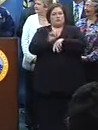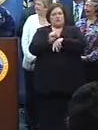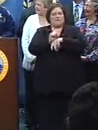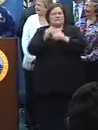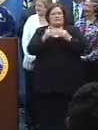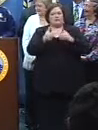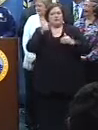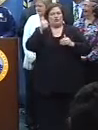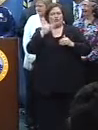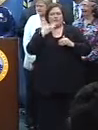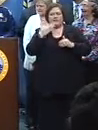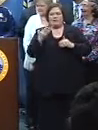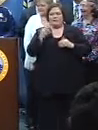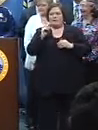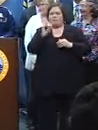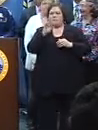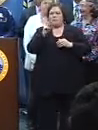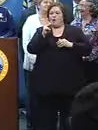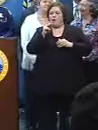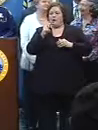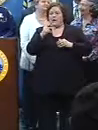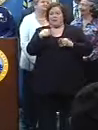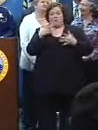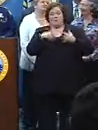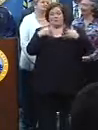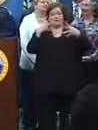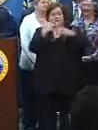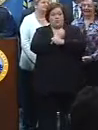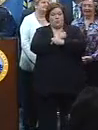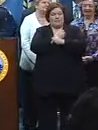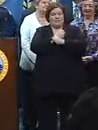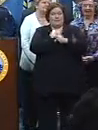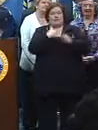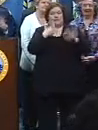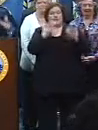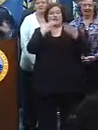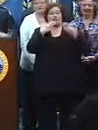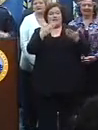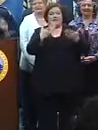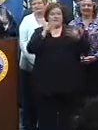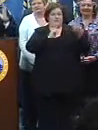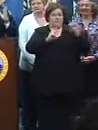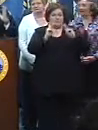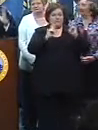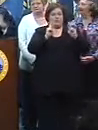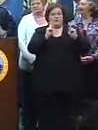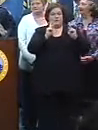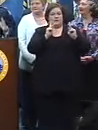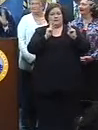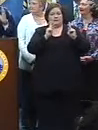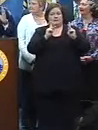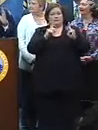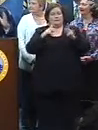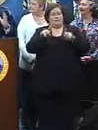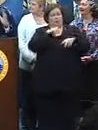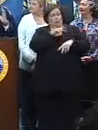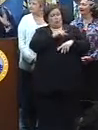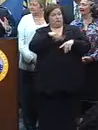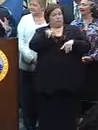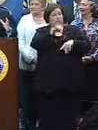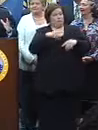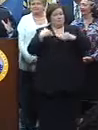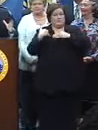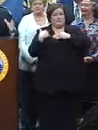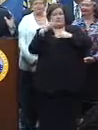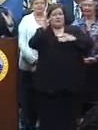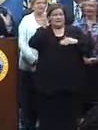you. Mark, thank you. Just to summarize, you know, again, I want to thank the public. mean, personal responsibility, common sense,